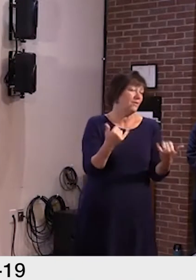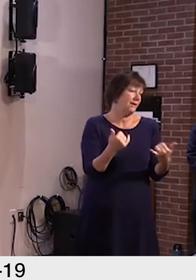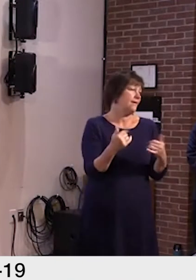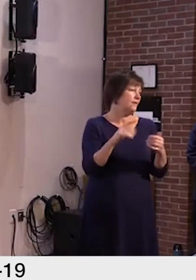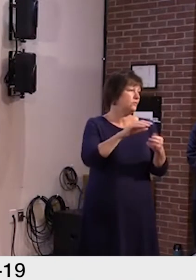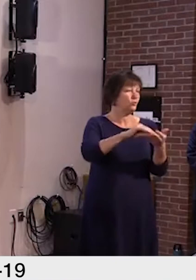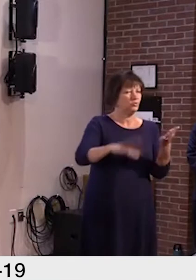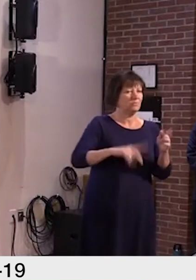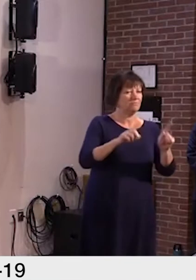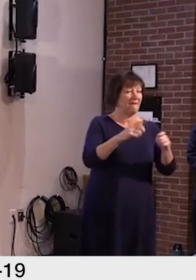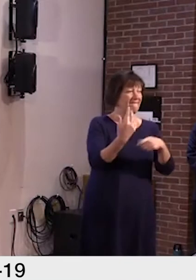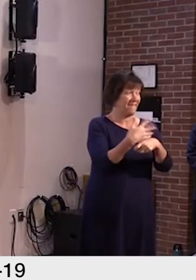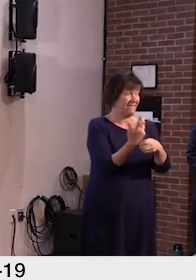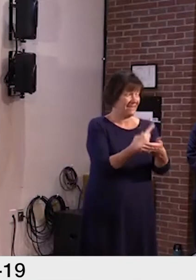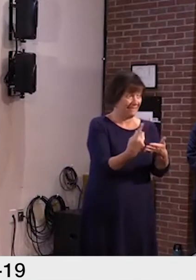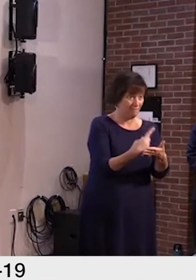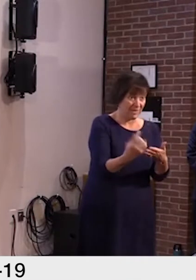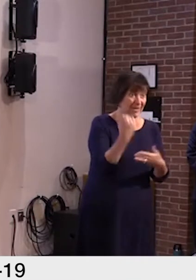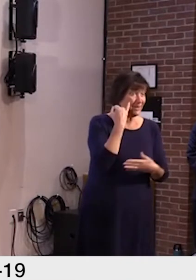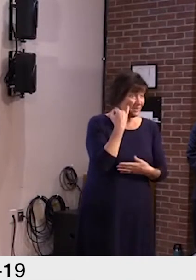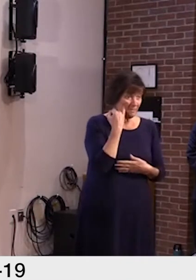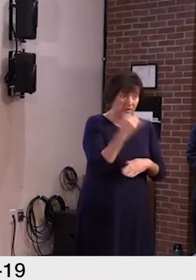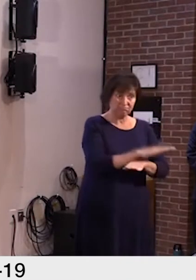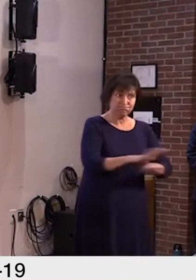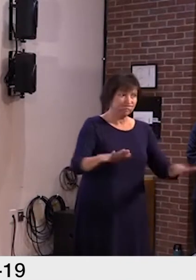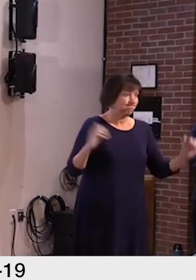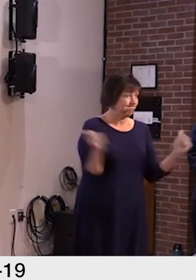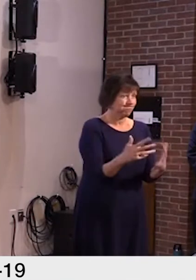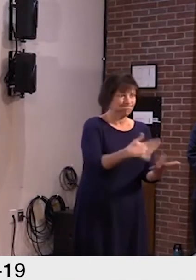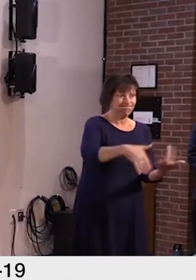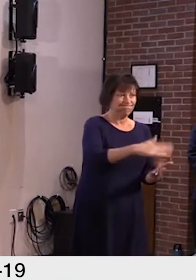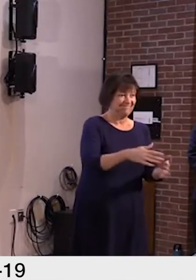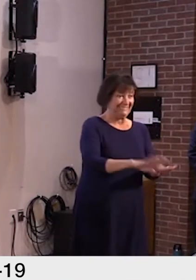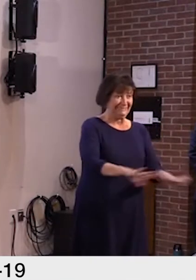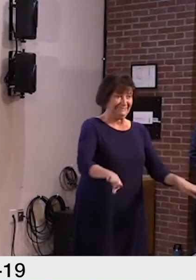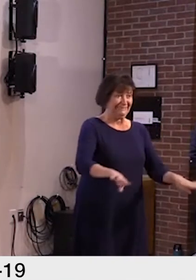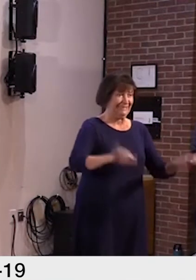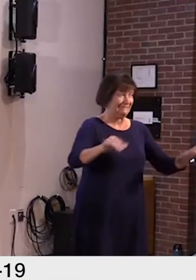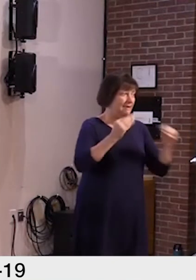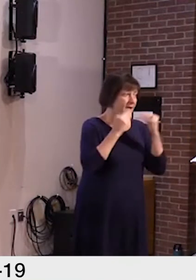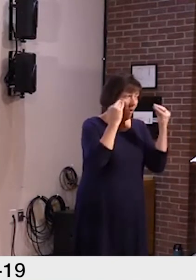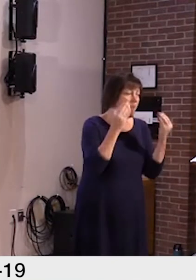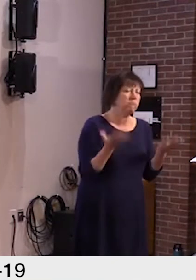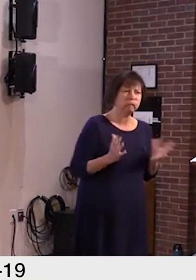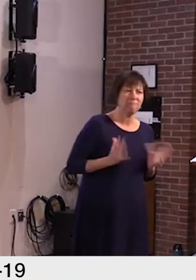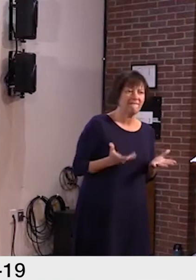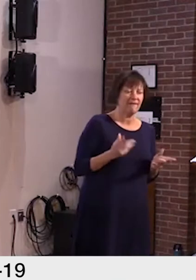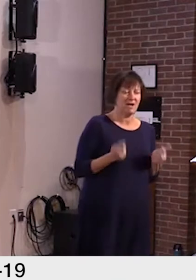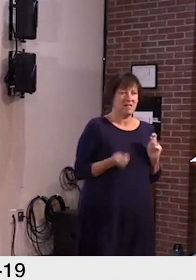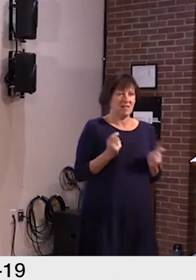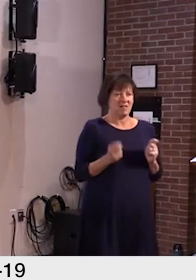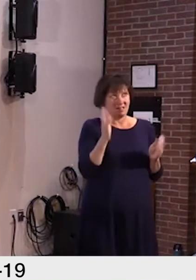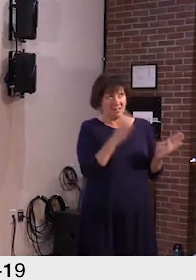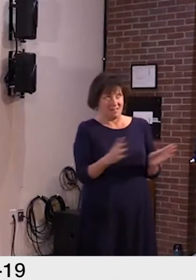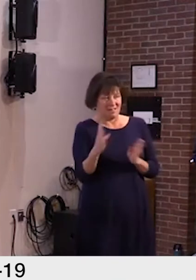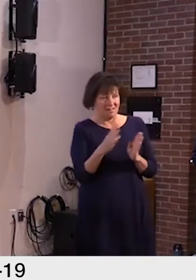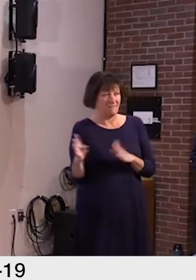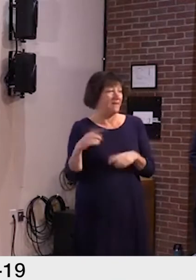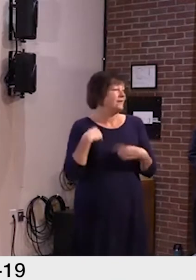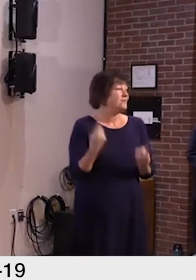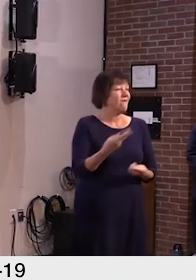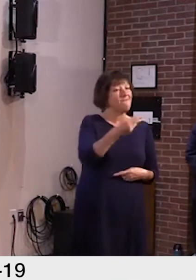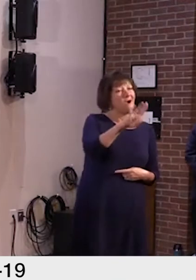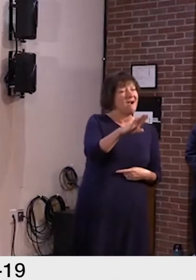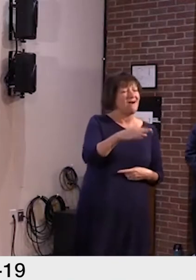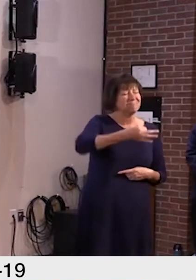five days a week do have to shift and go to remote learning at any time in the future. The adaptability and problem-solving approach we have seen thus far from the